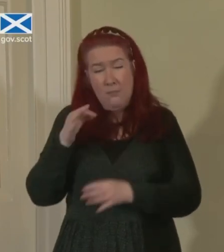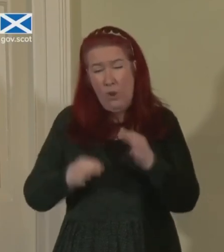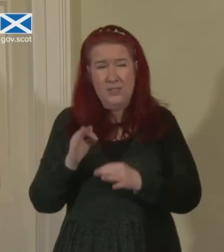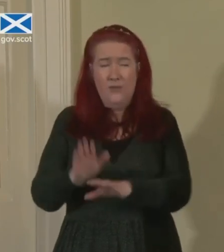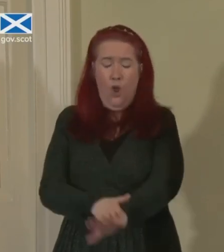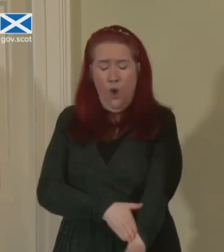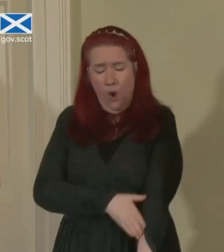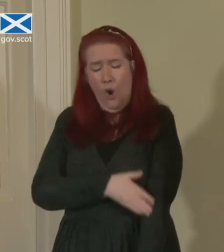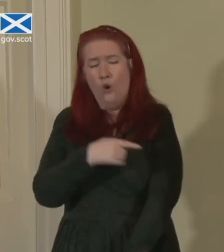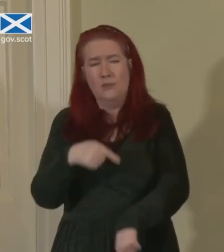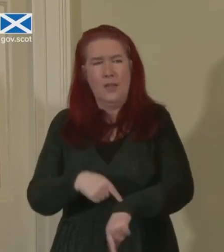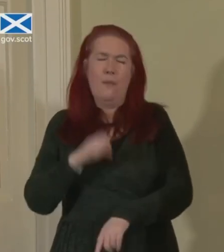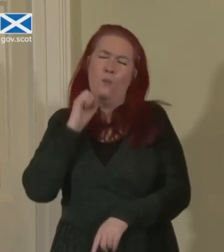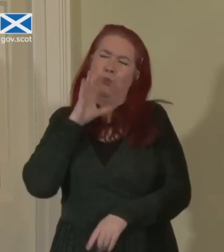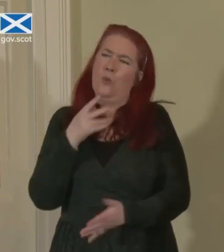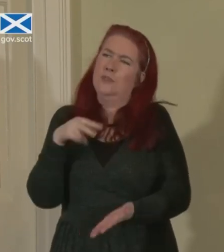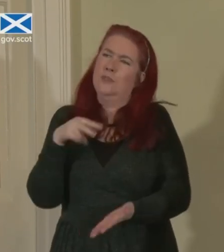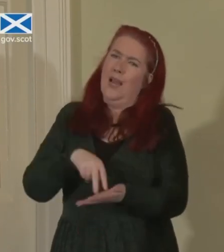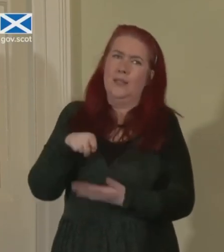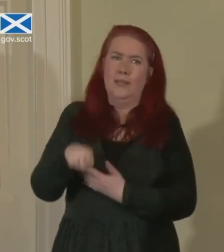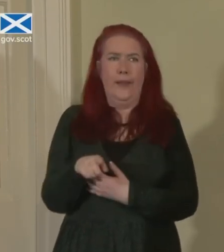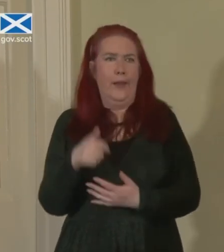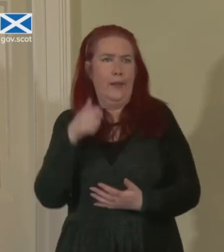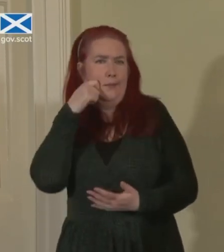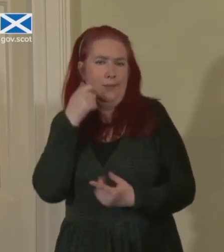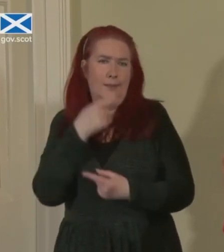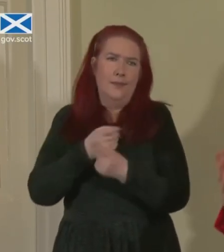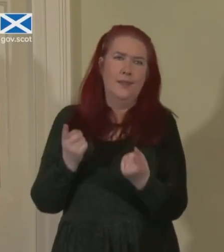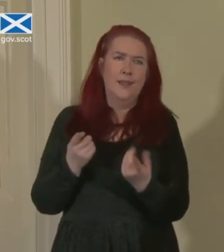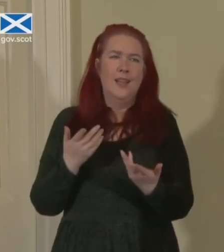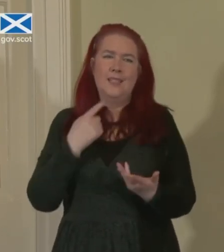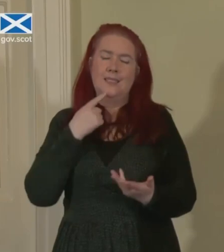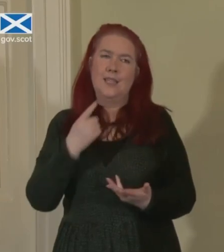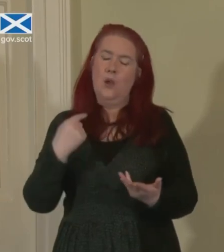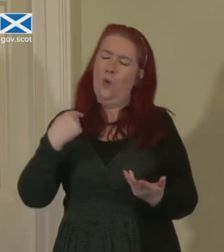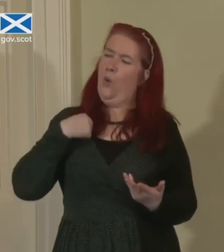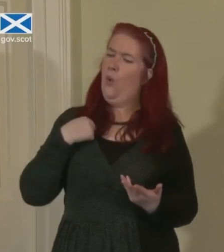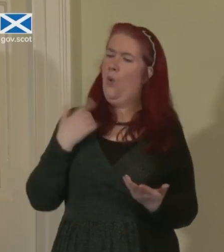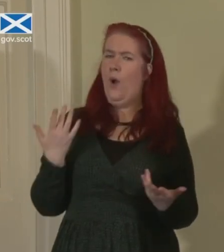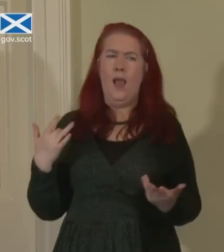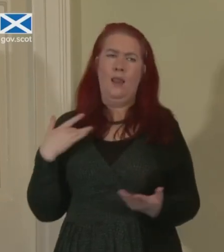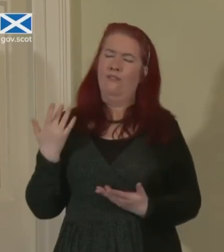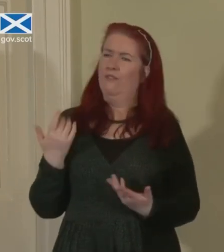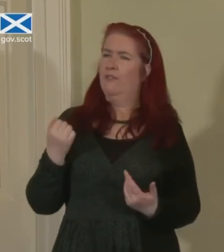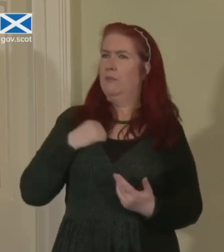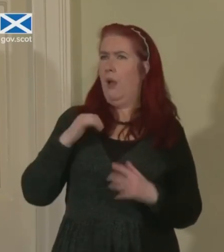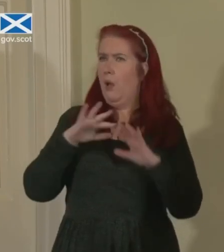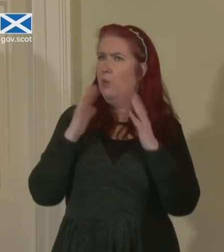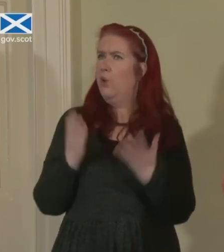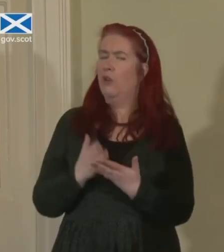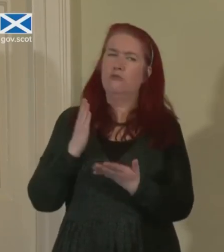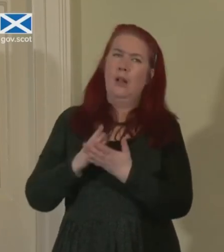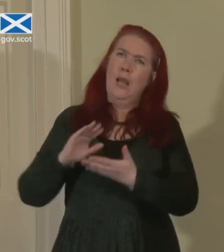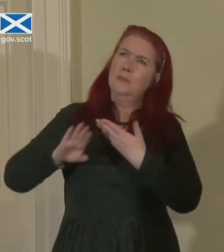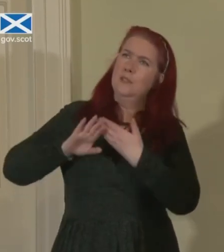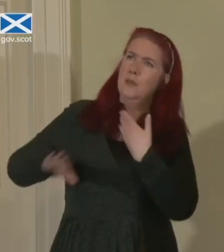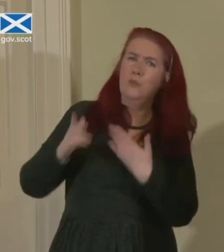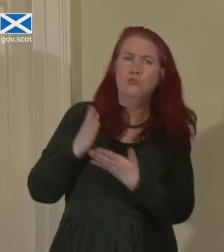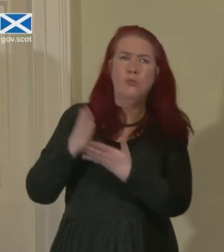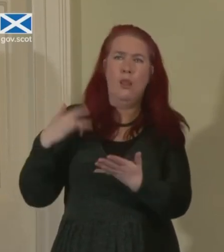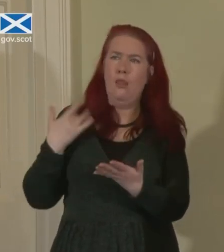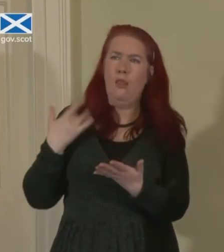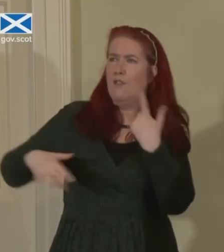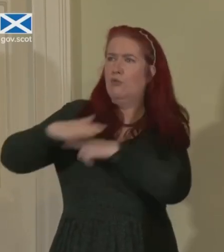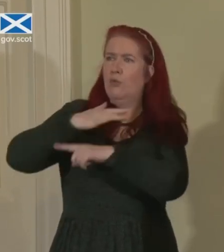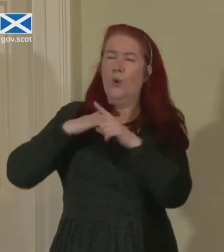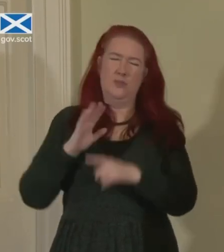long, long time. I'm not going to stand here and insult your intelligence and say that I live in a world that is divorced from the realities of what is going on